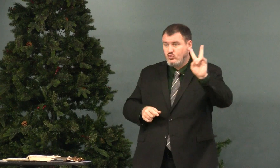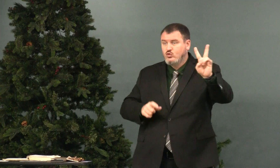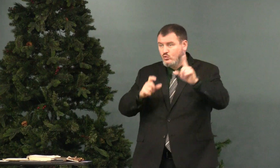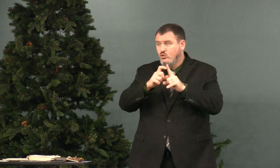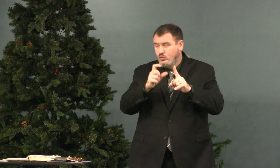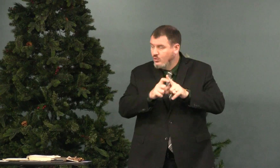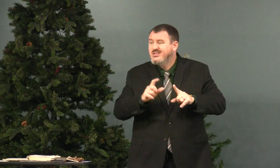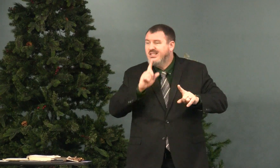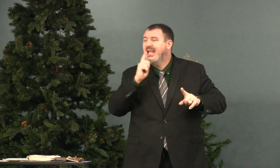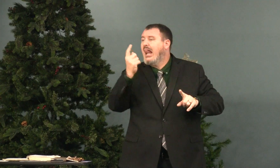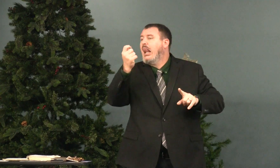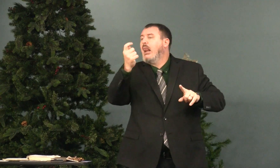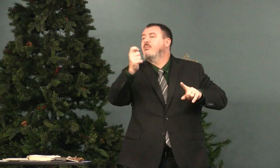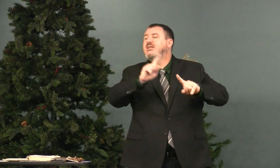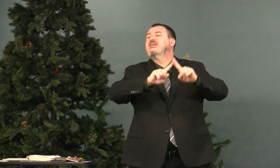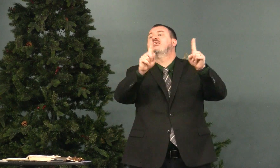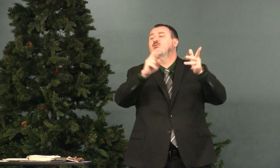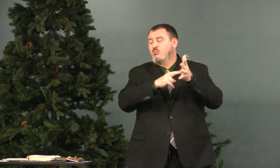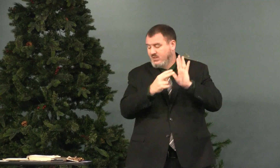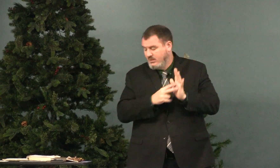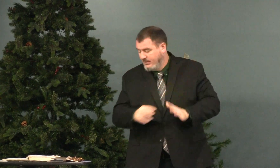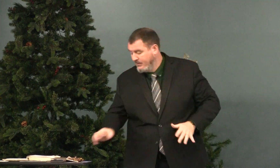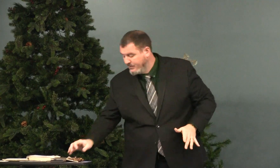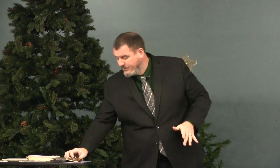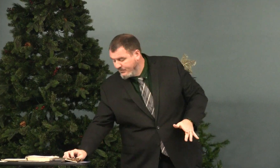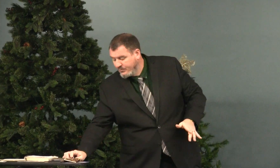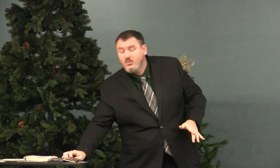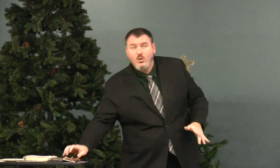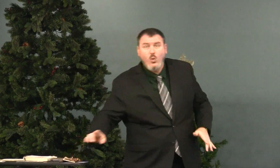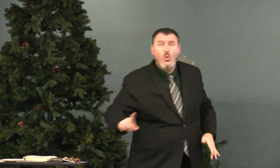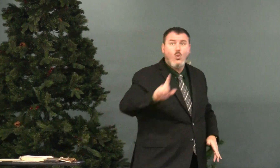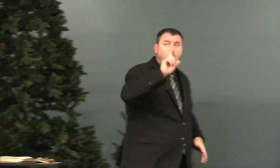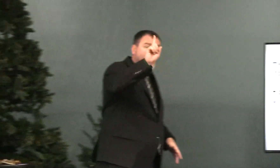passage, these two different passages. There's a little bit of difference between them.